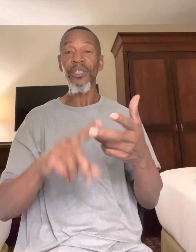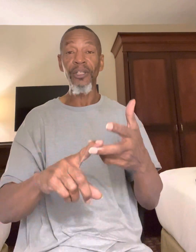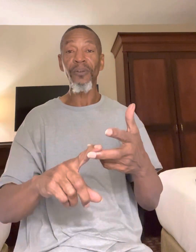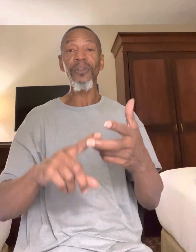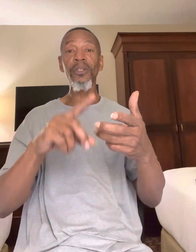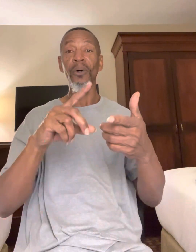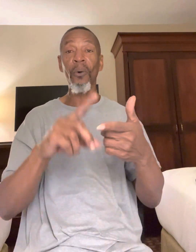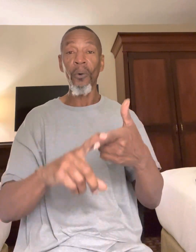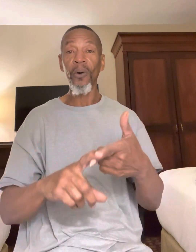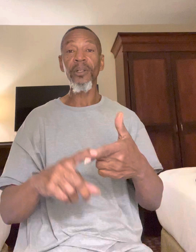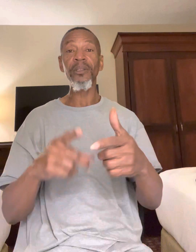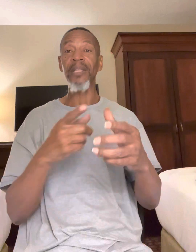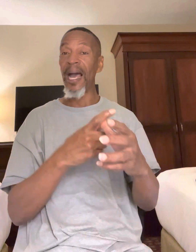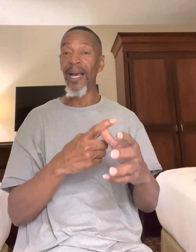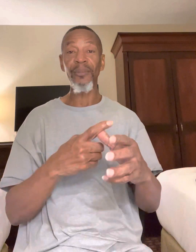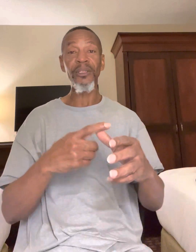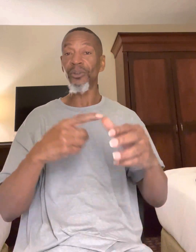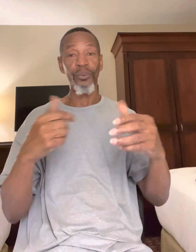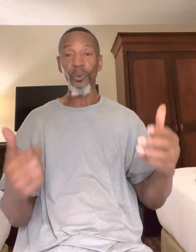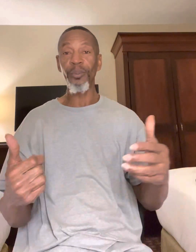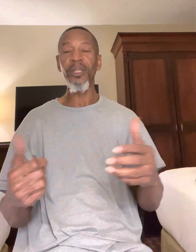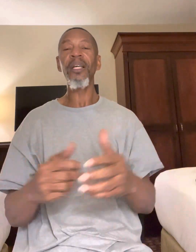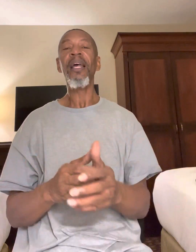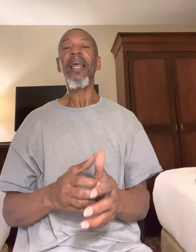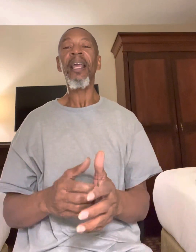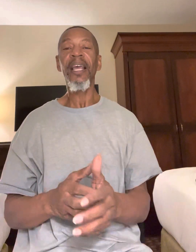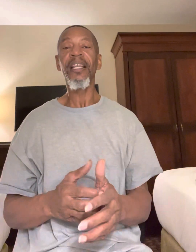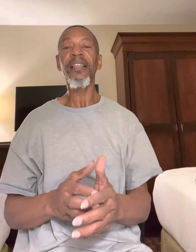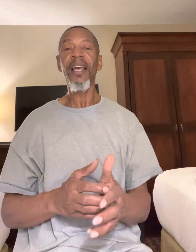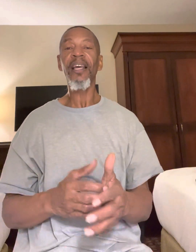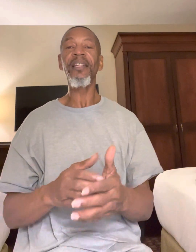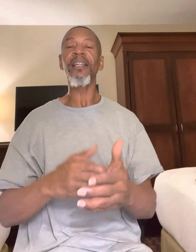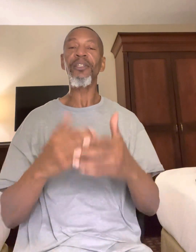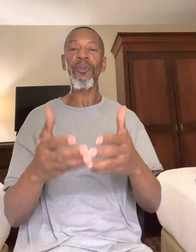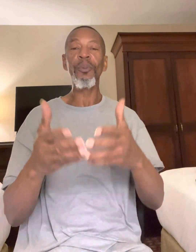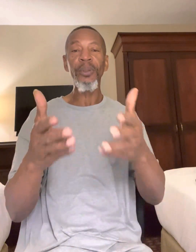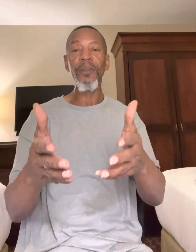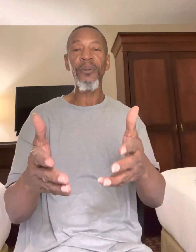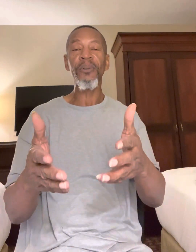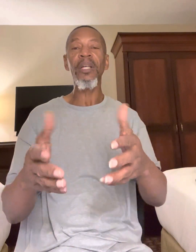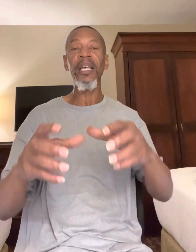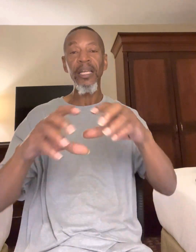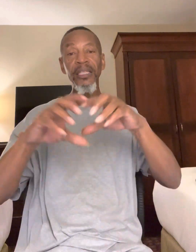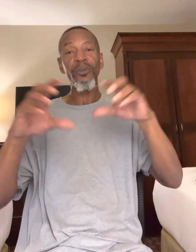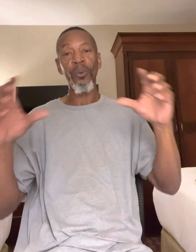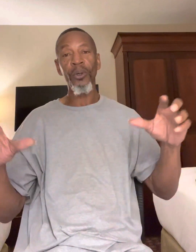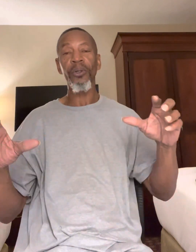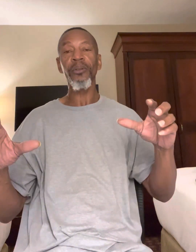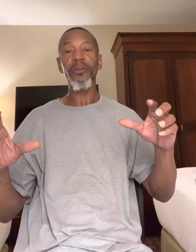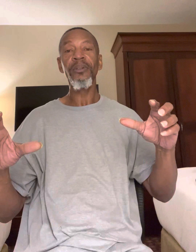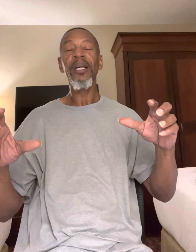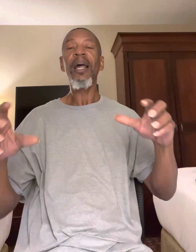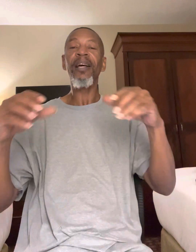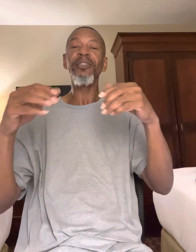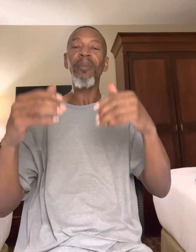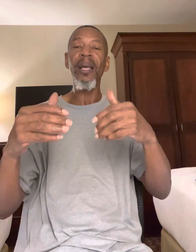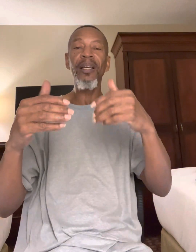silver, oil, diamonds, ruby, anything that you people in this world has made